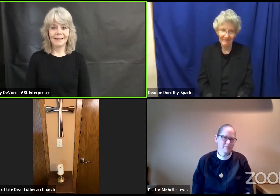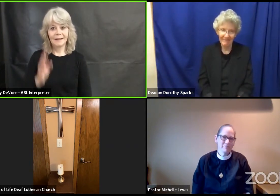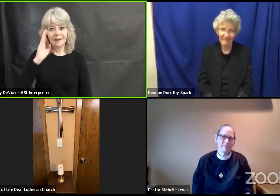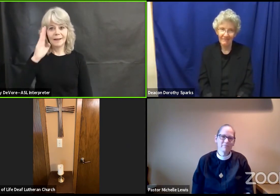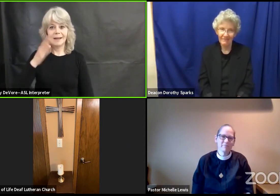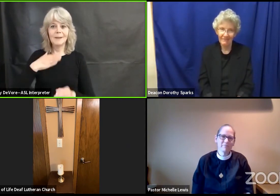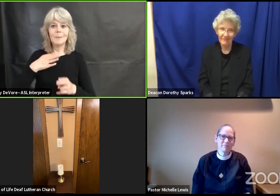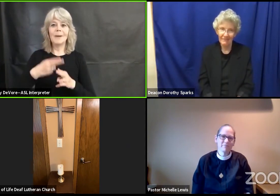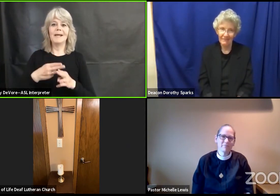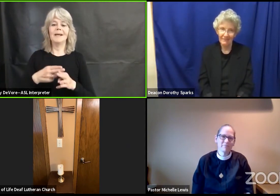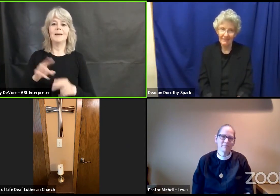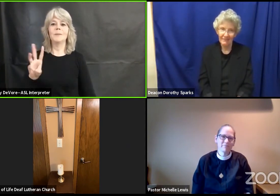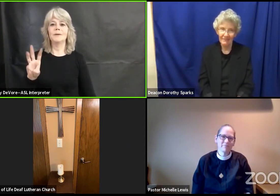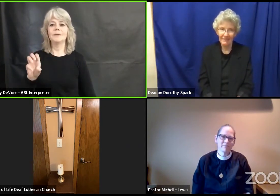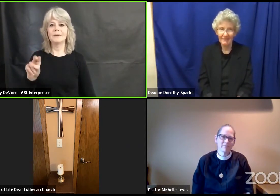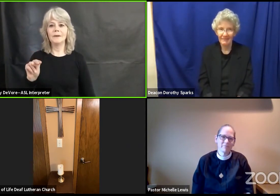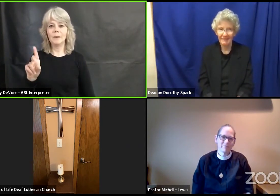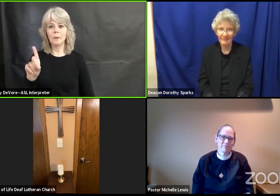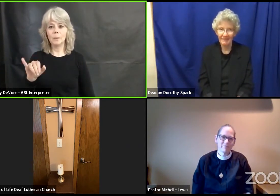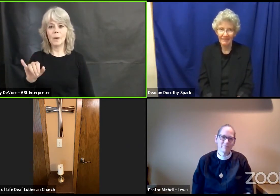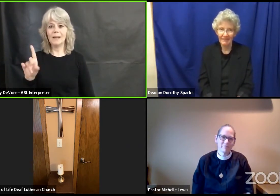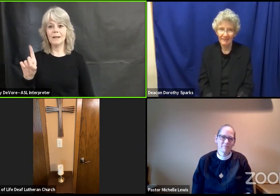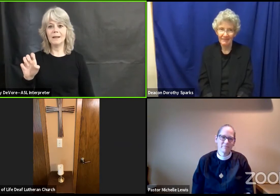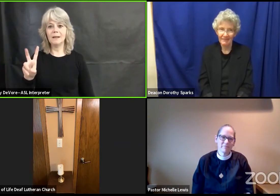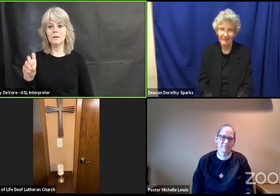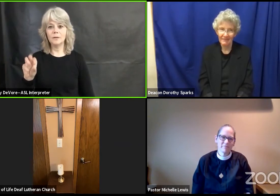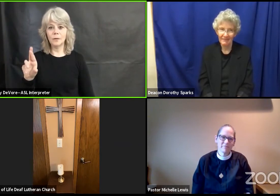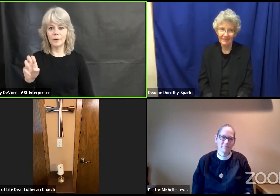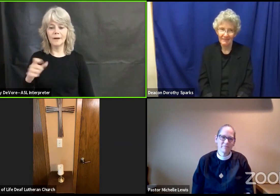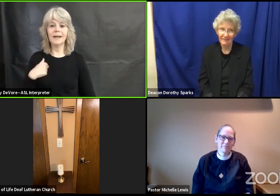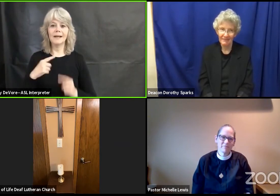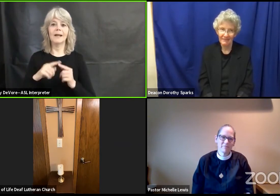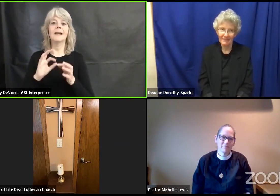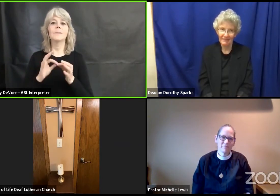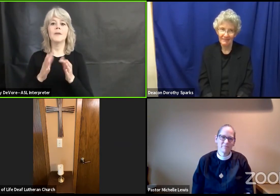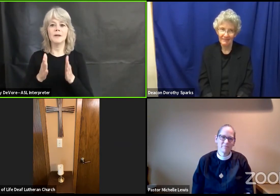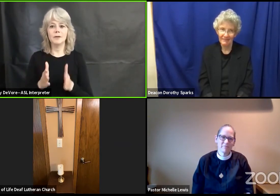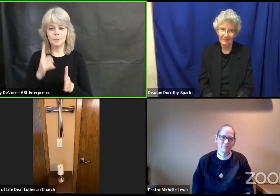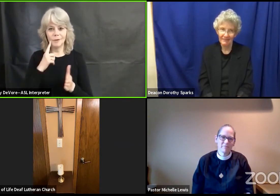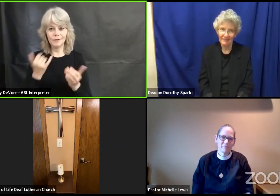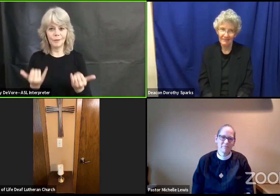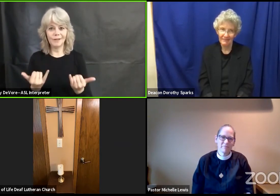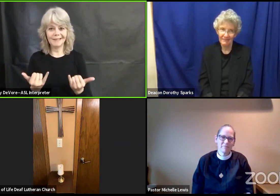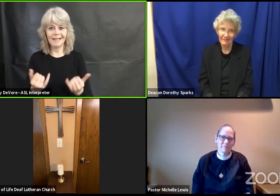And my name is Wendy DeVore, and I am the interpreter for today.